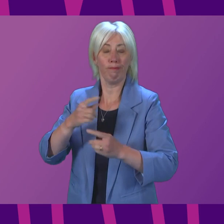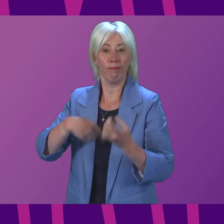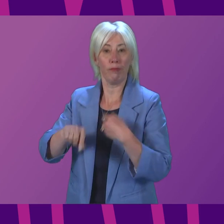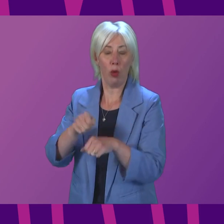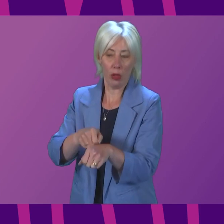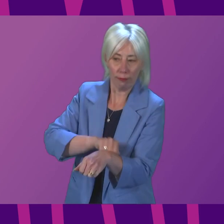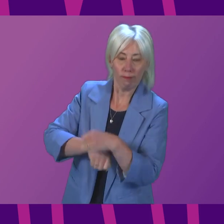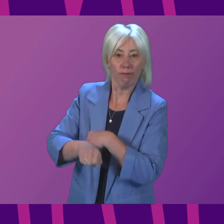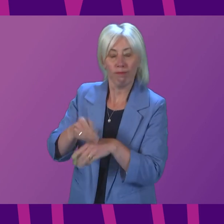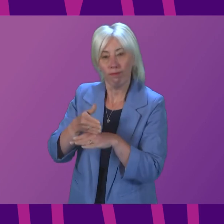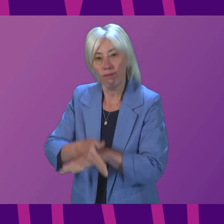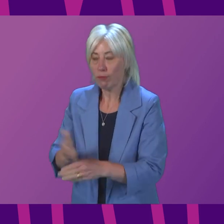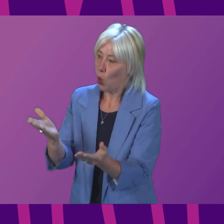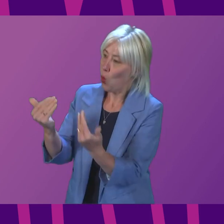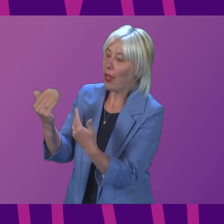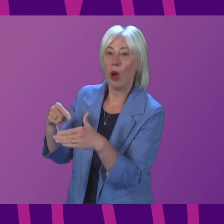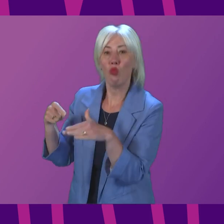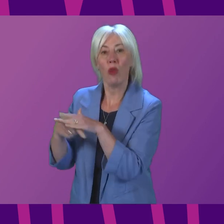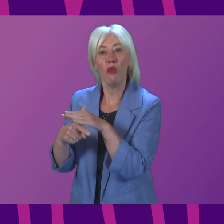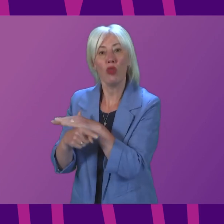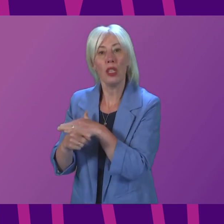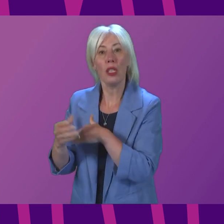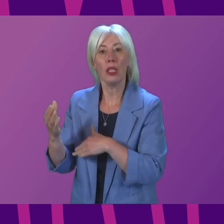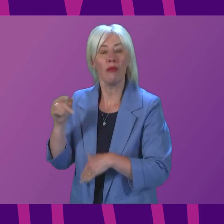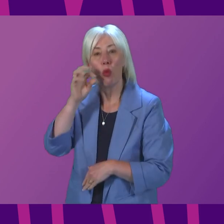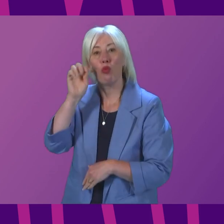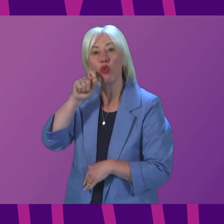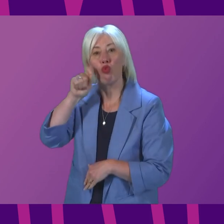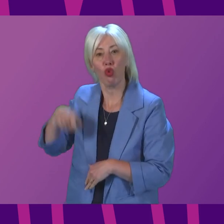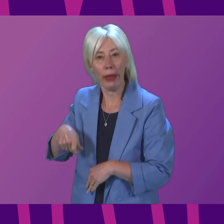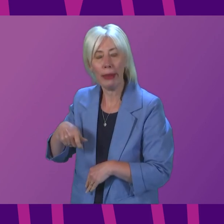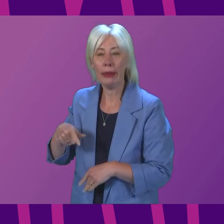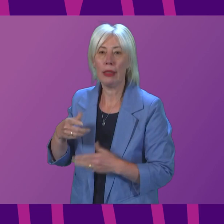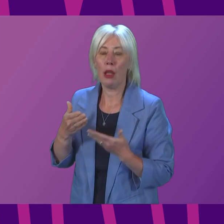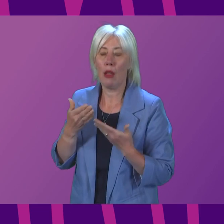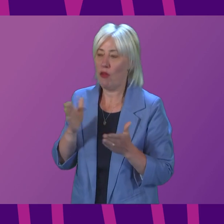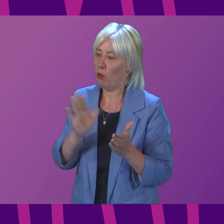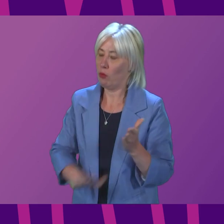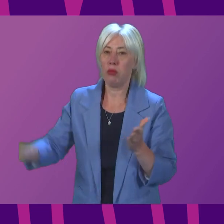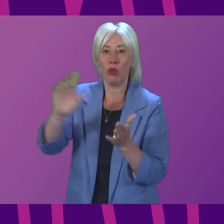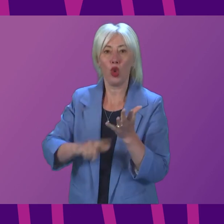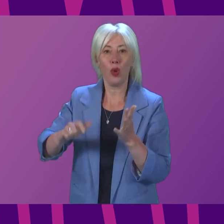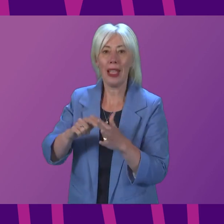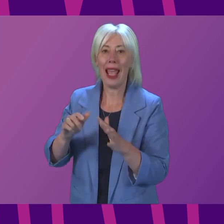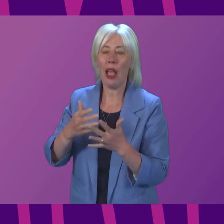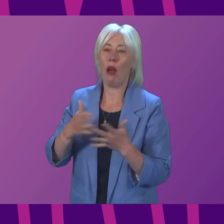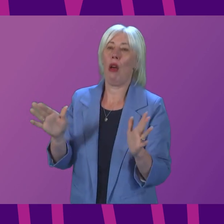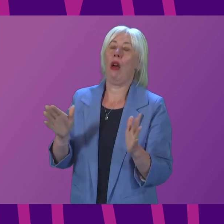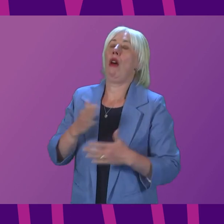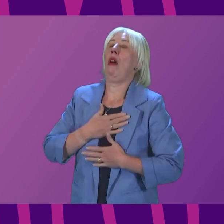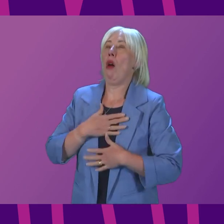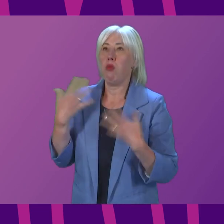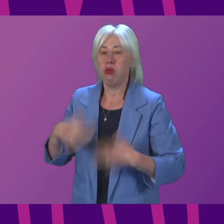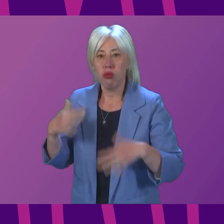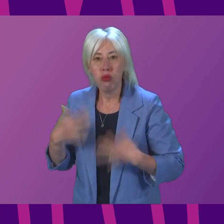to welcome refugees from Ukraine. The response of the public across the UK in offering support has been truly